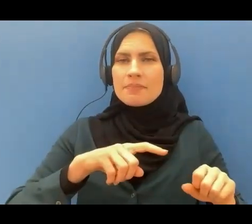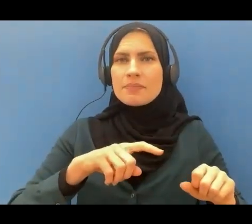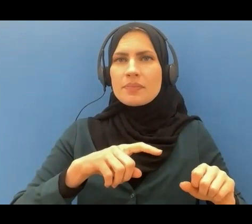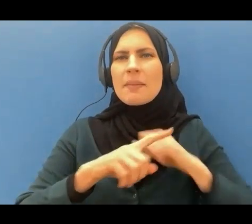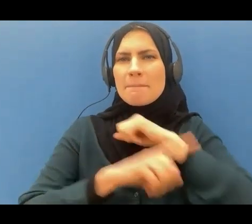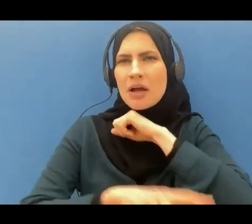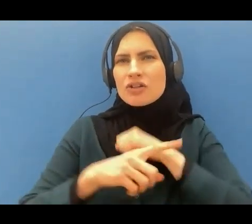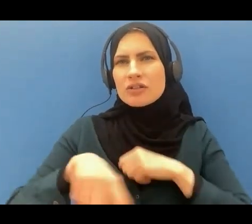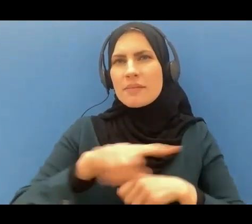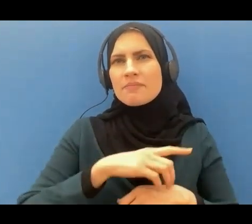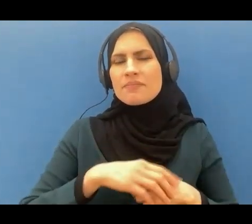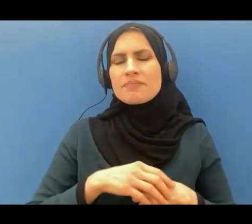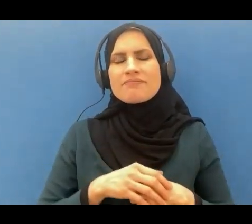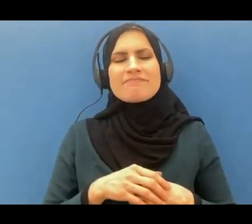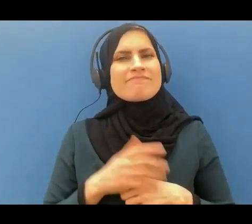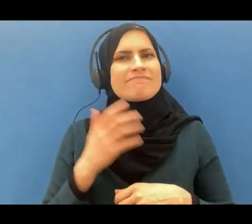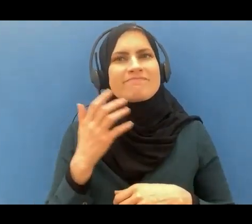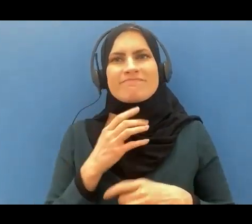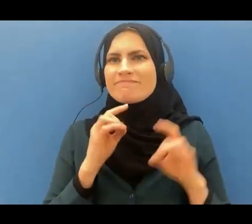terrible was my punishment